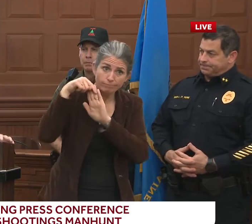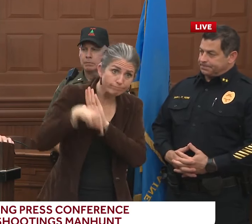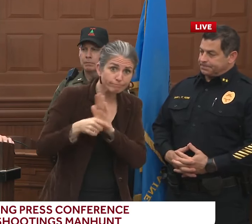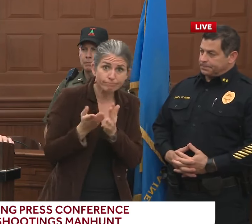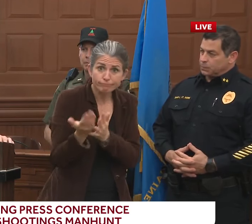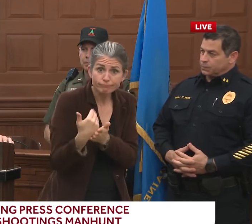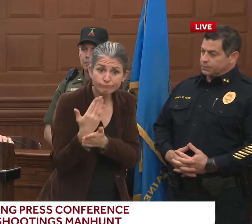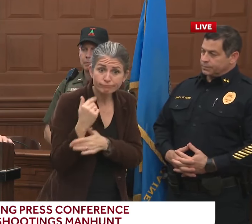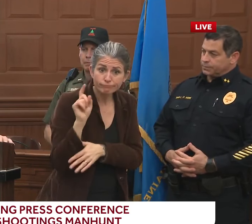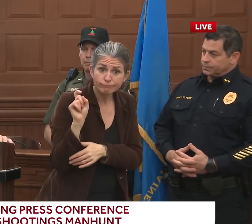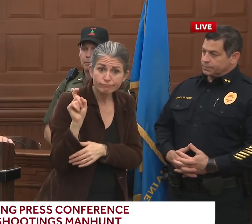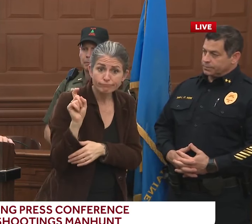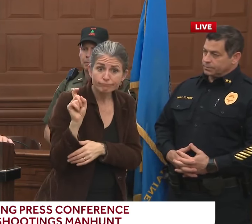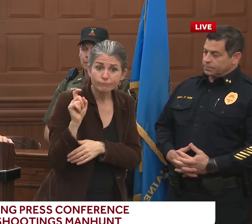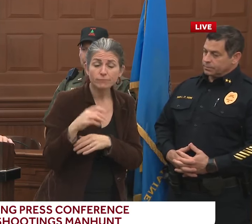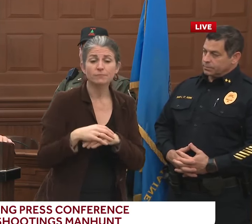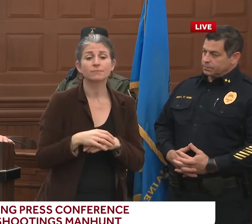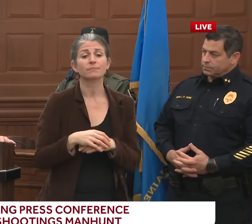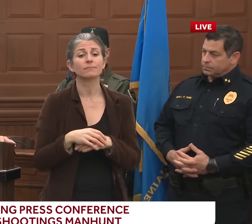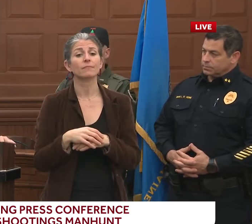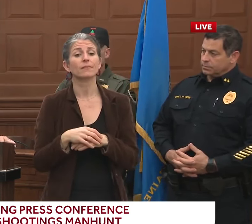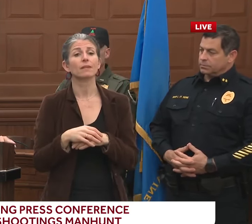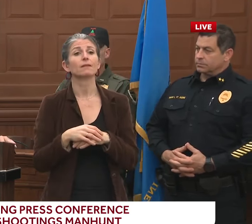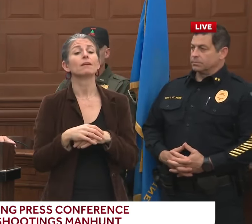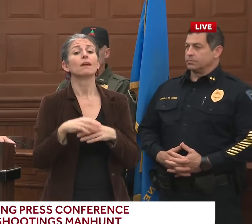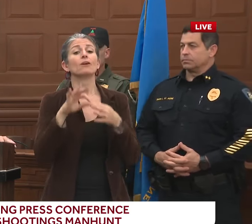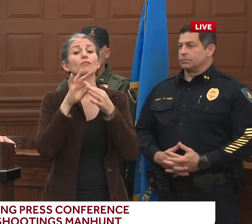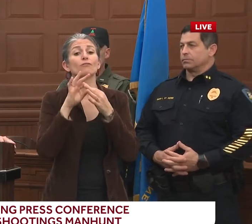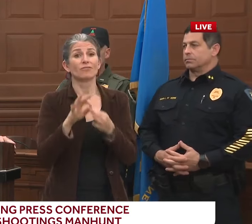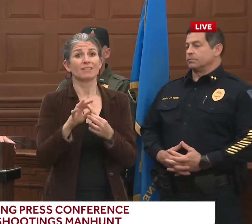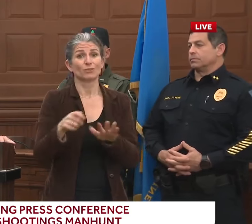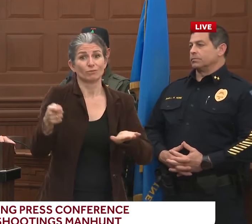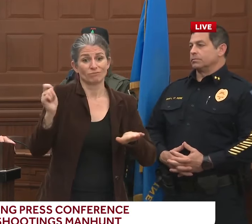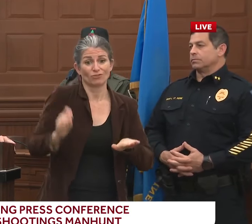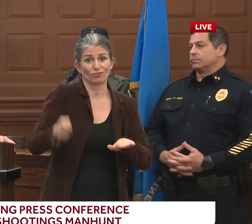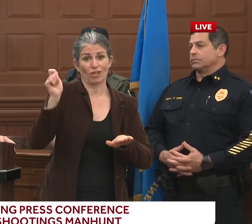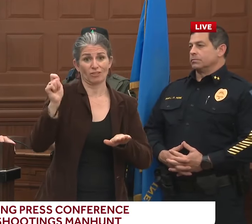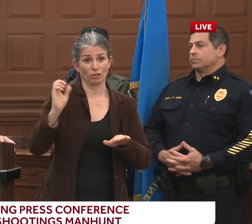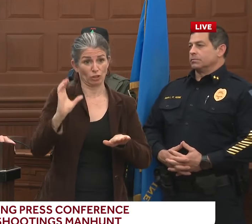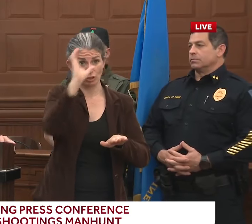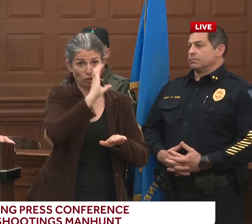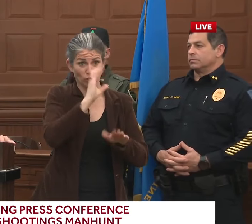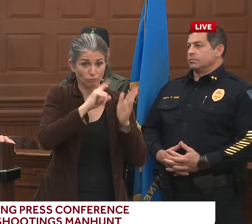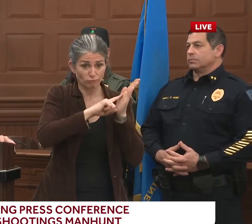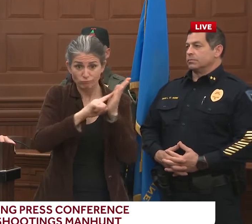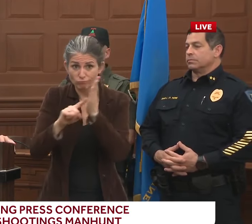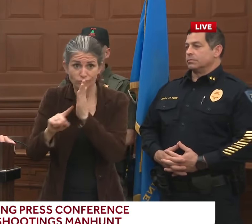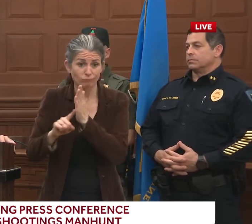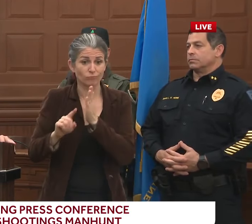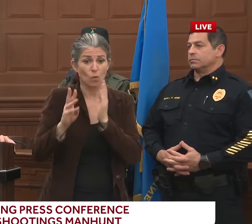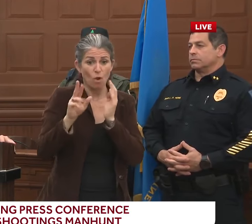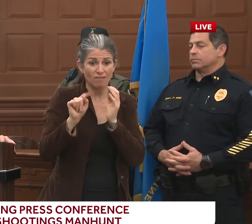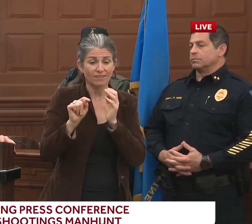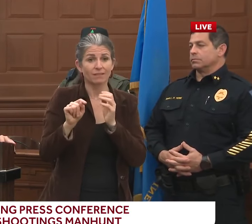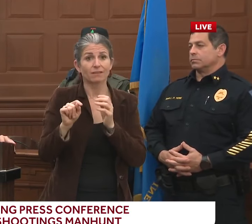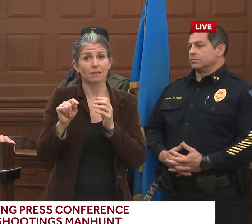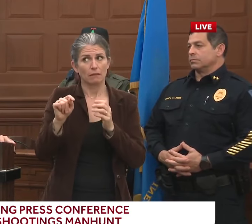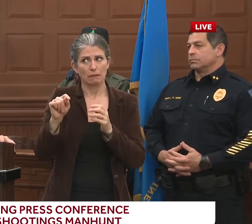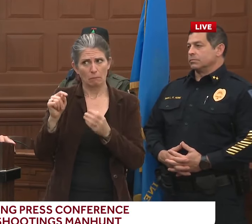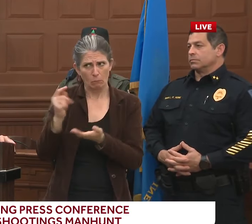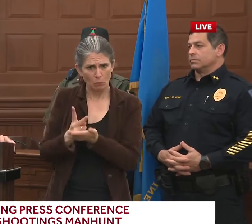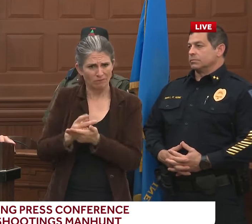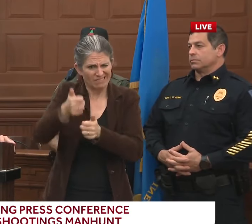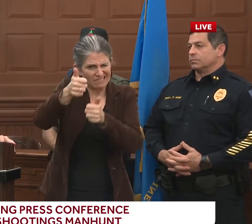just based on workload alone. I don't know, however, you know, have we searched every house that he's had over the last amount of time. Certainly the ones that are most